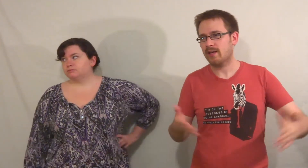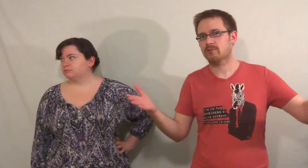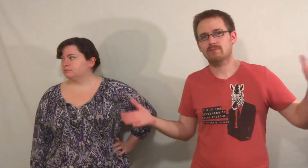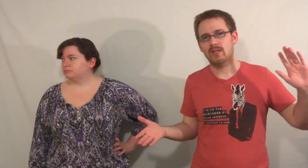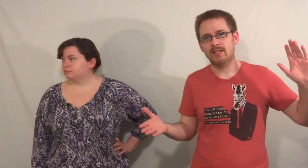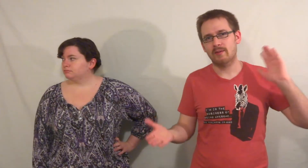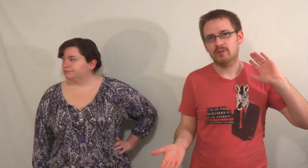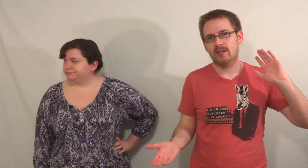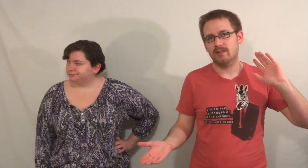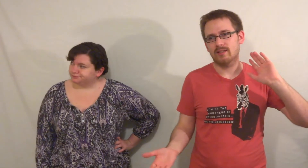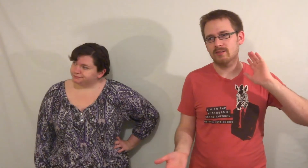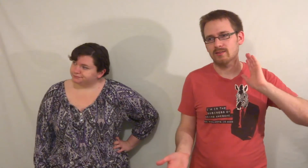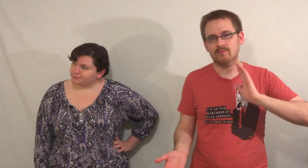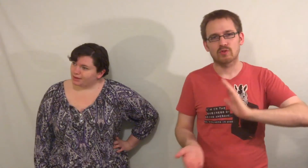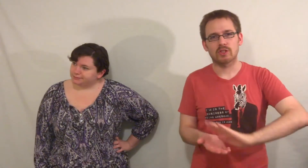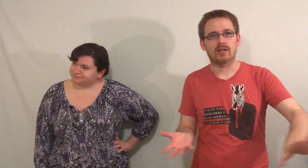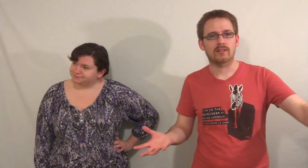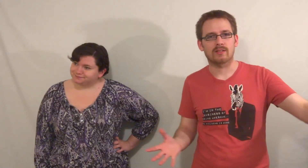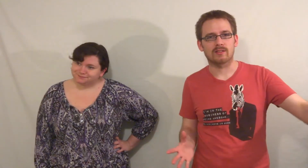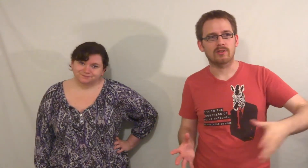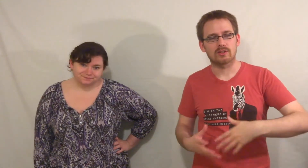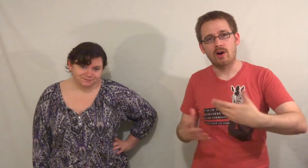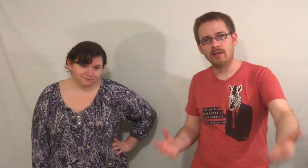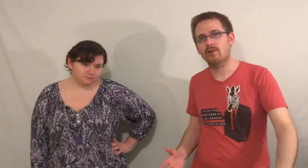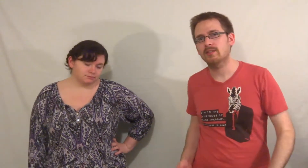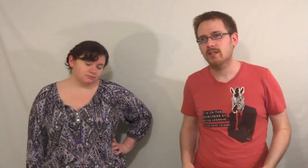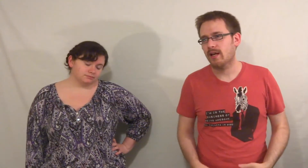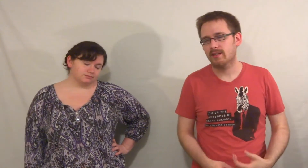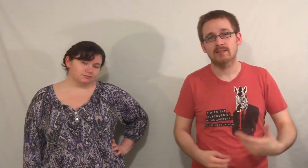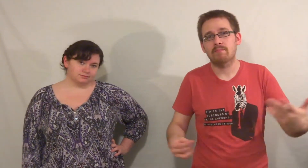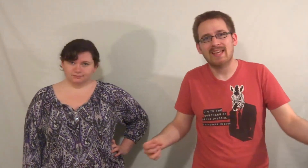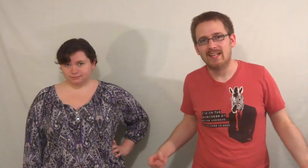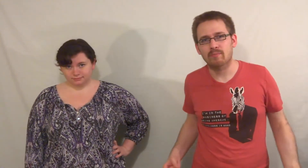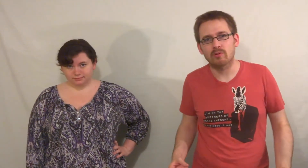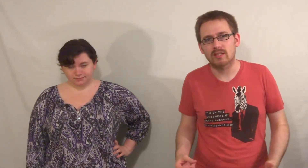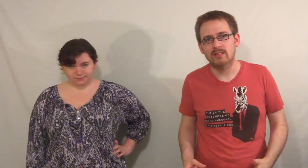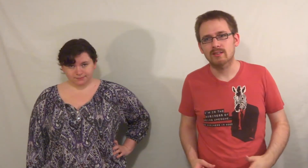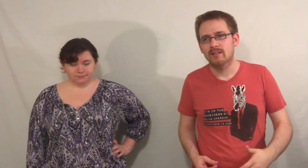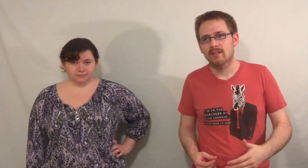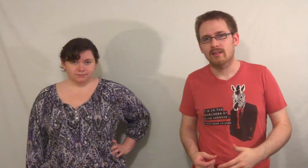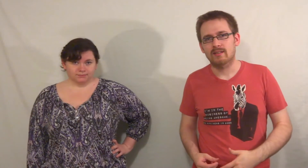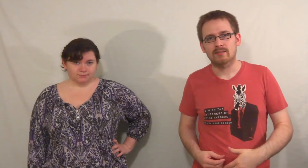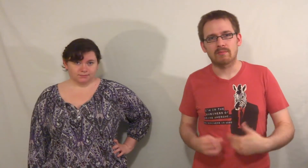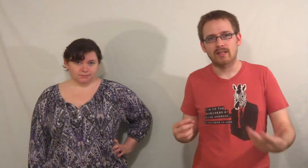extra 98% is junk. It's all just non-encoding DNA. doesn't make any proteins. It doesn't make